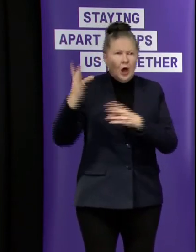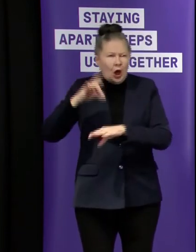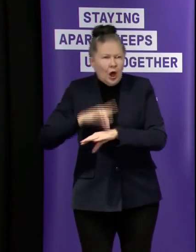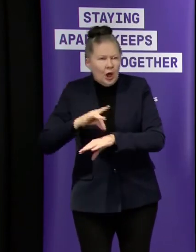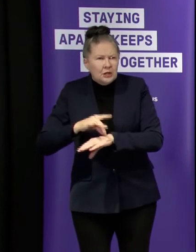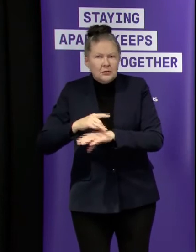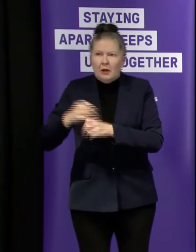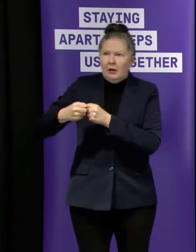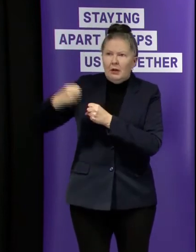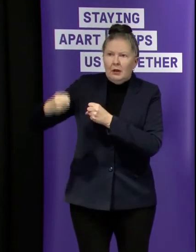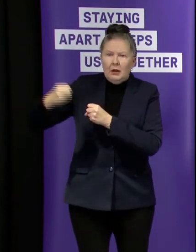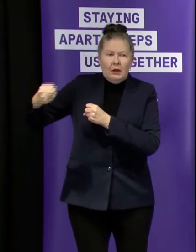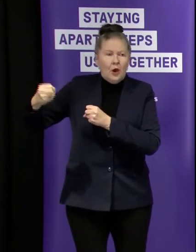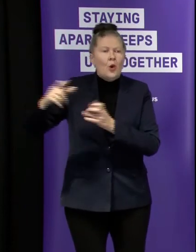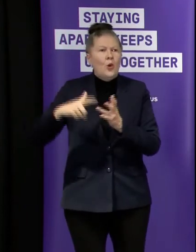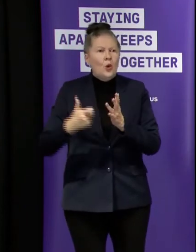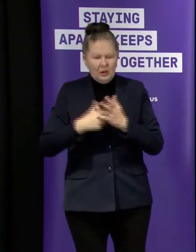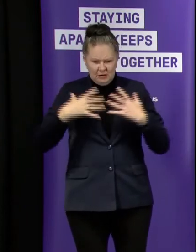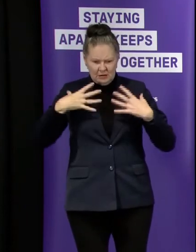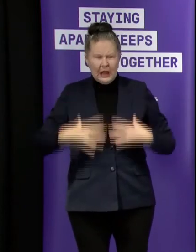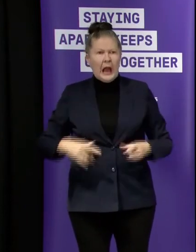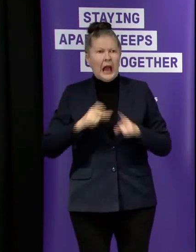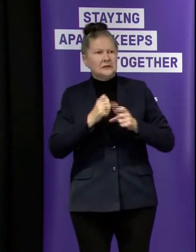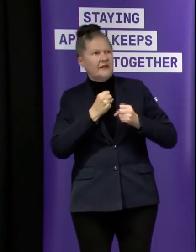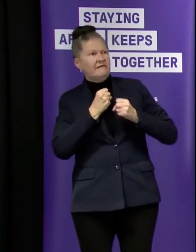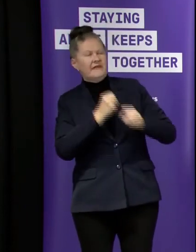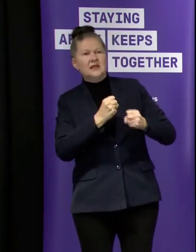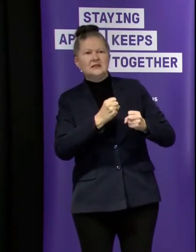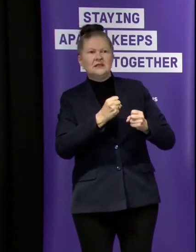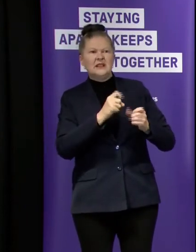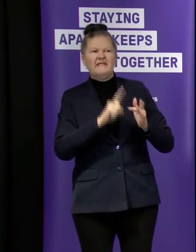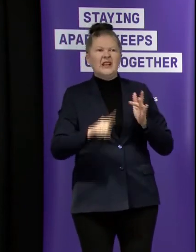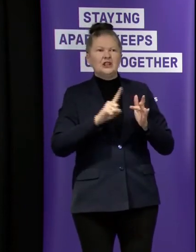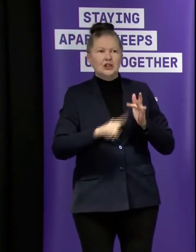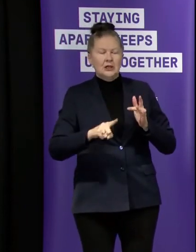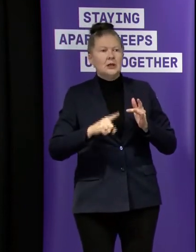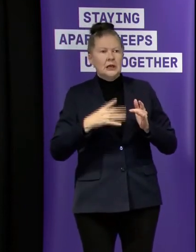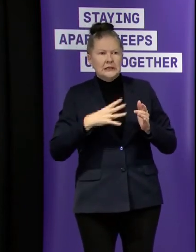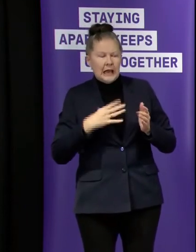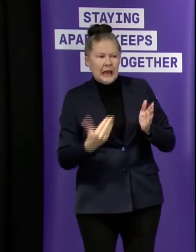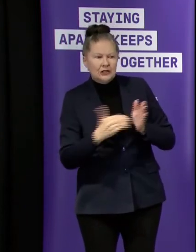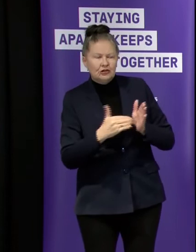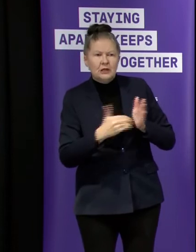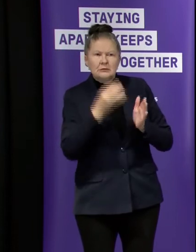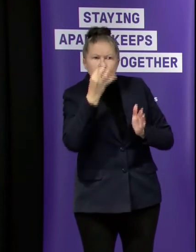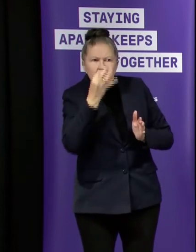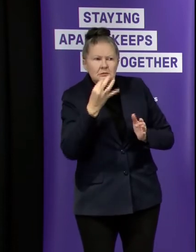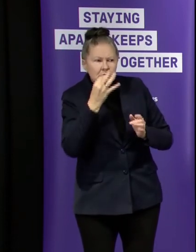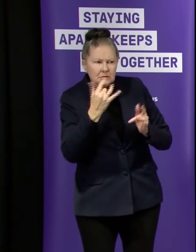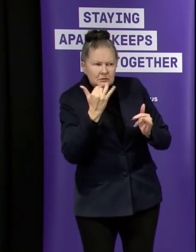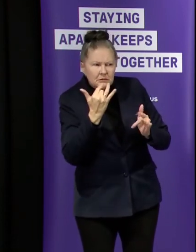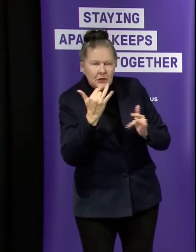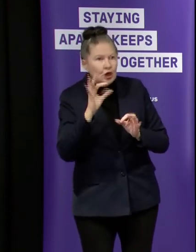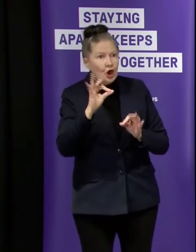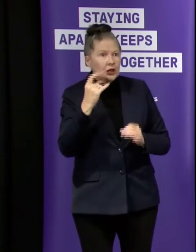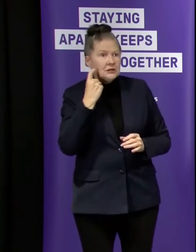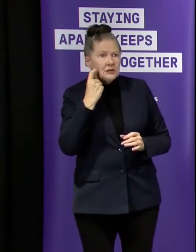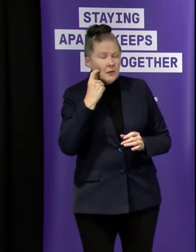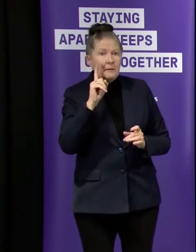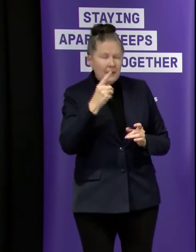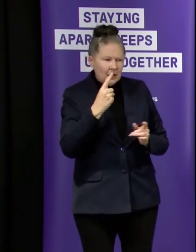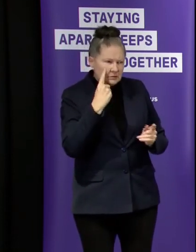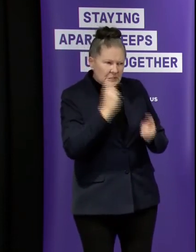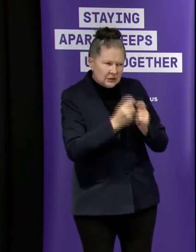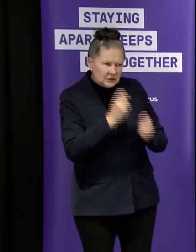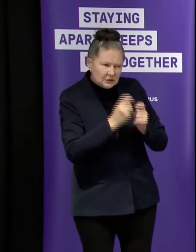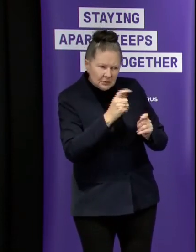for some that have um impaired immune systems um they require additional swabs so it's not a it's not a simple process um a lot of work has gone in over the